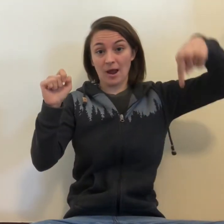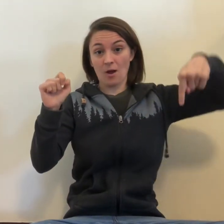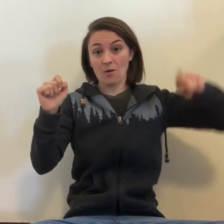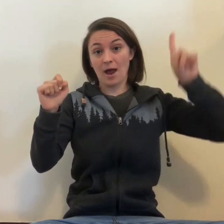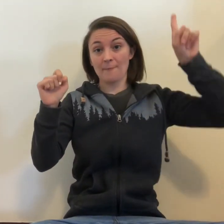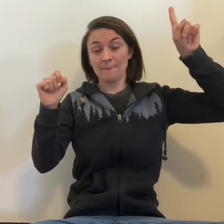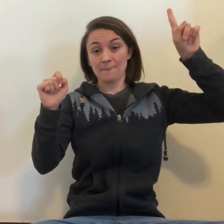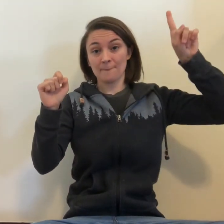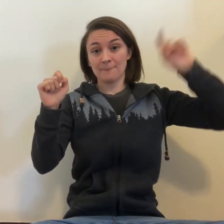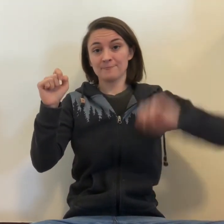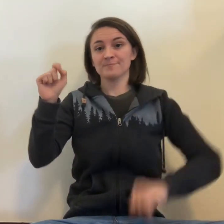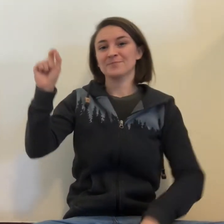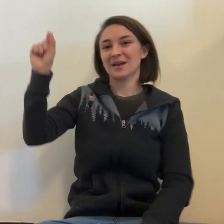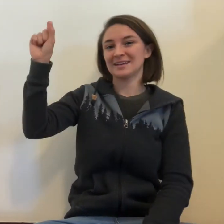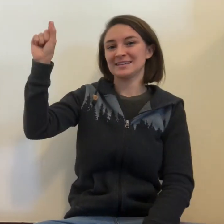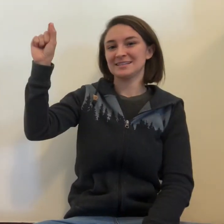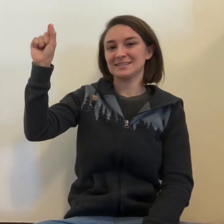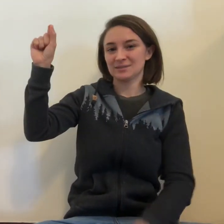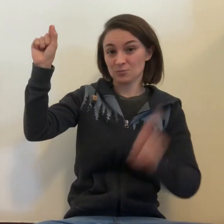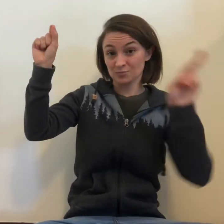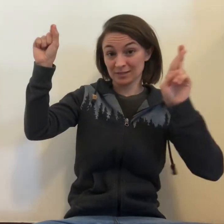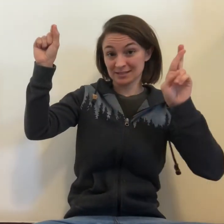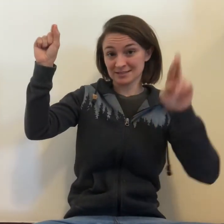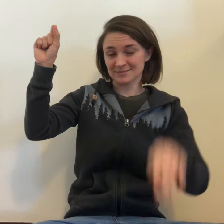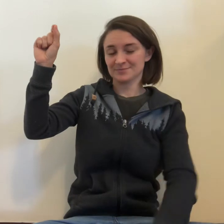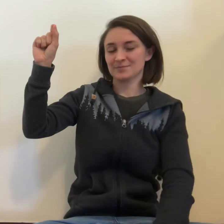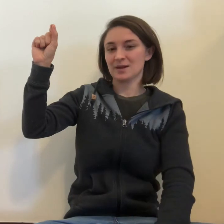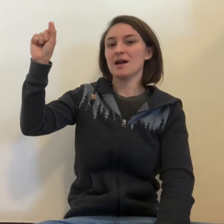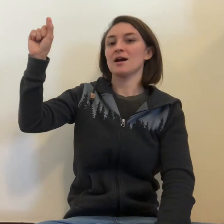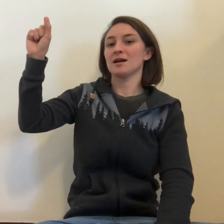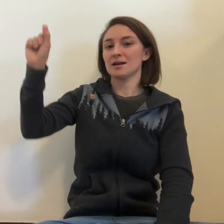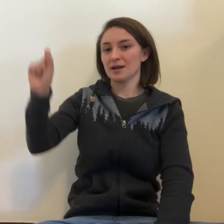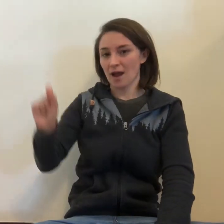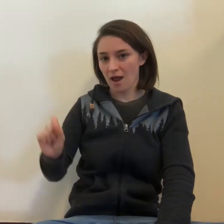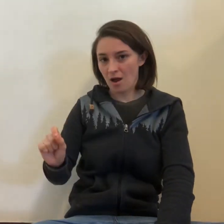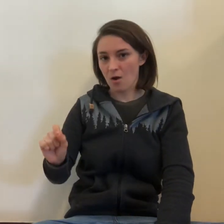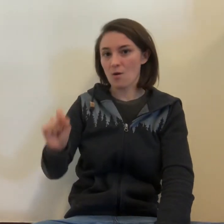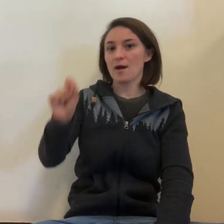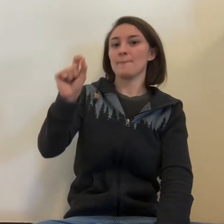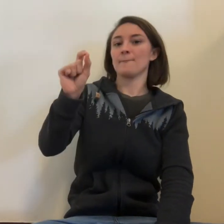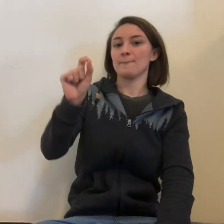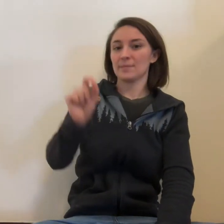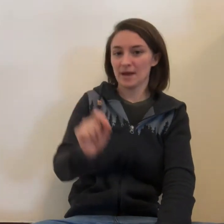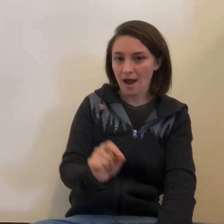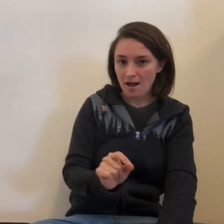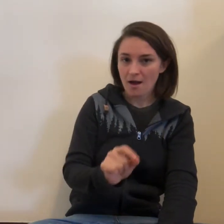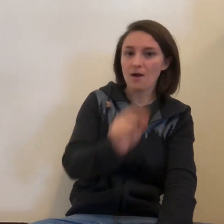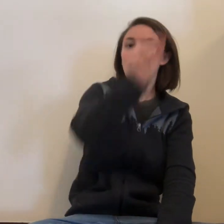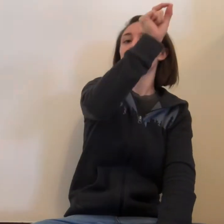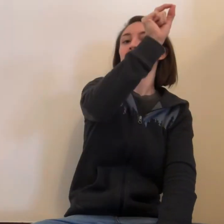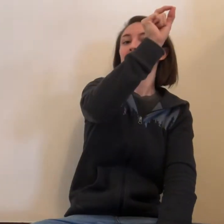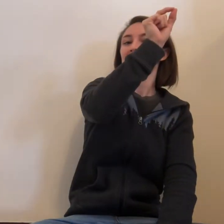It goes down, up, down, up. Ready? Down, up, down, up.